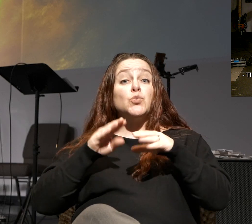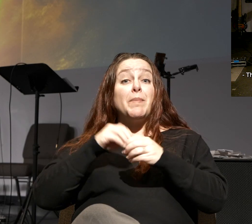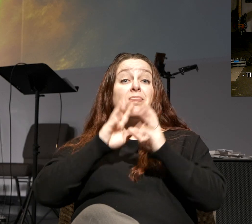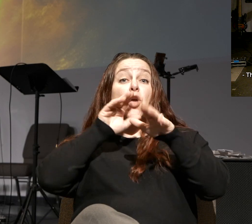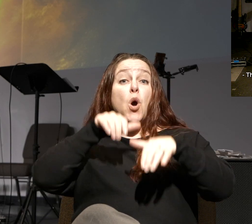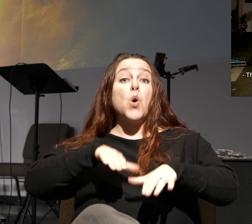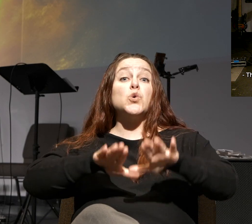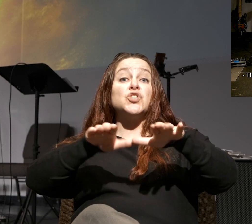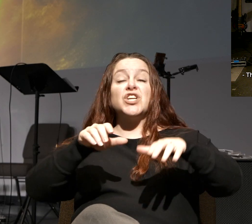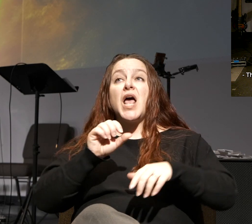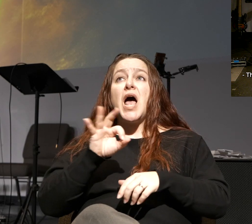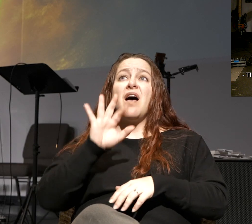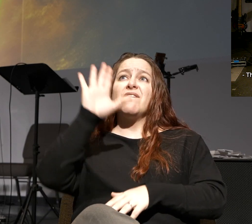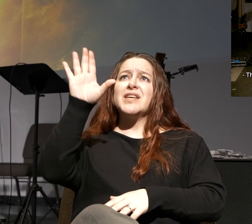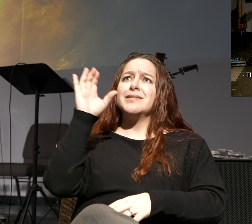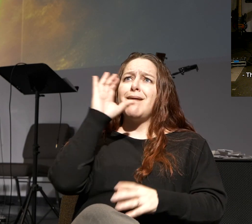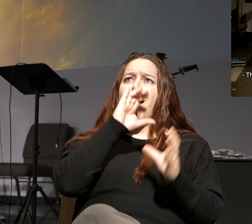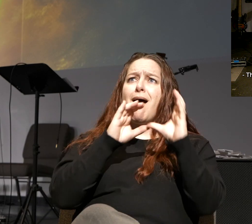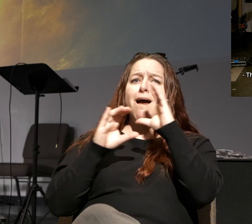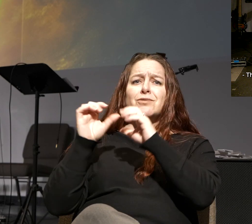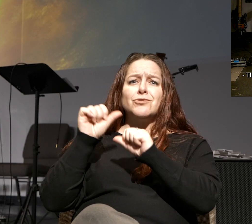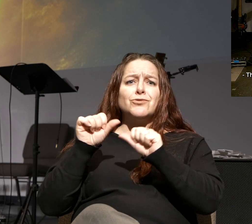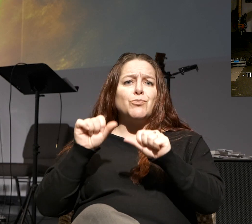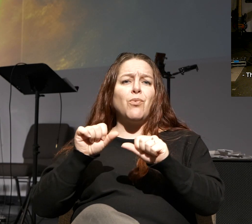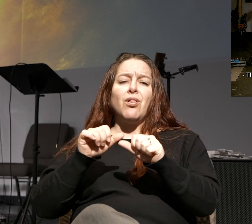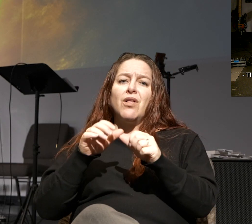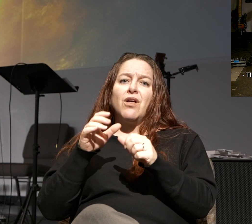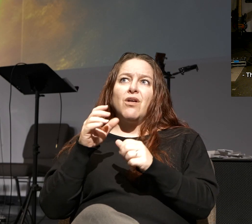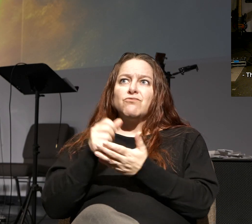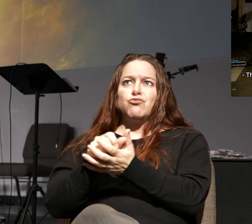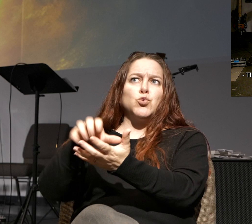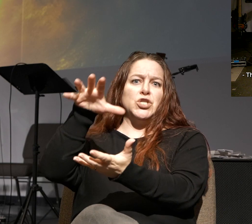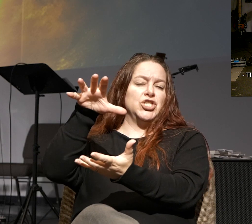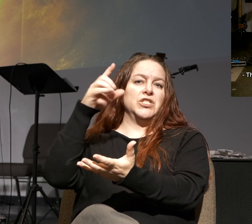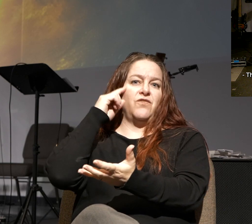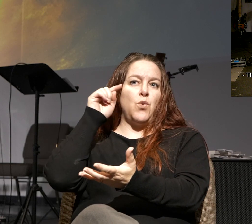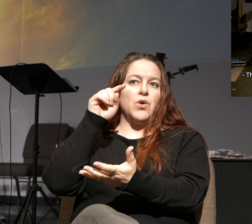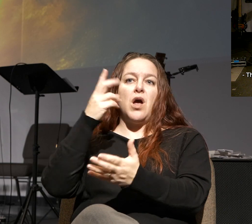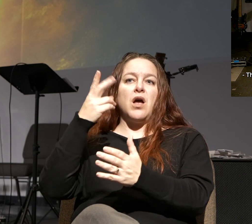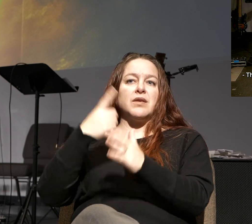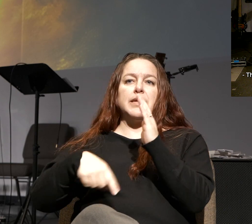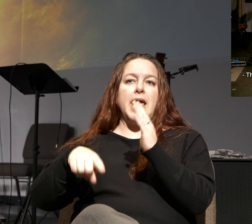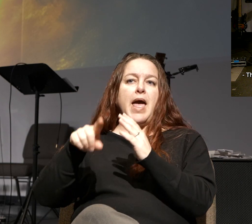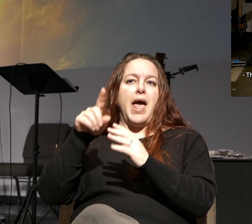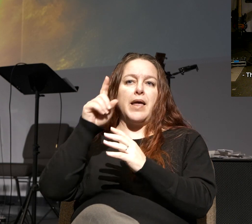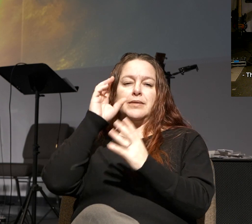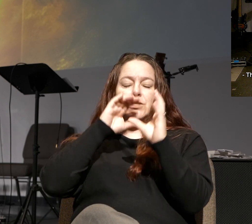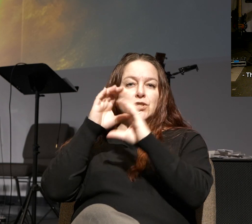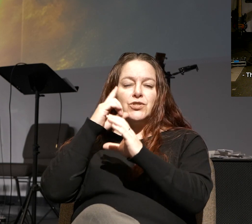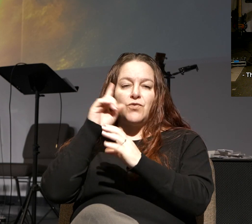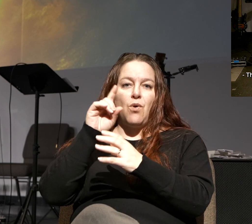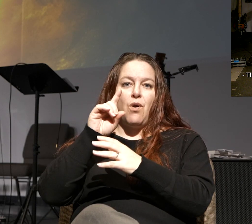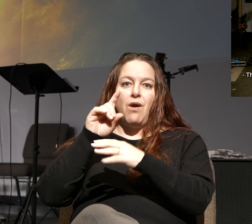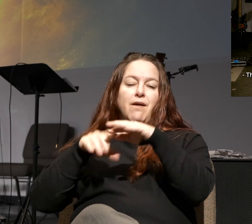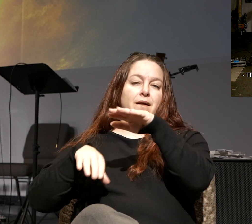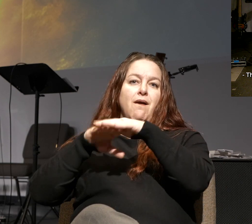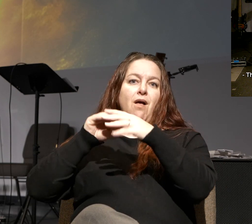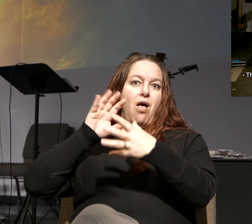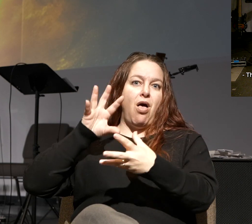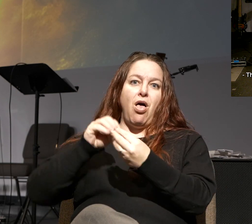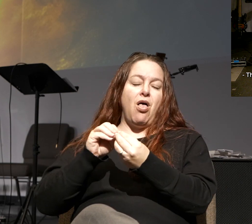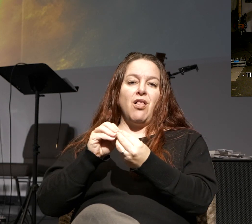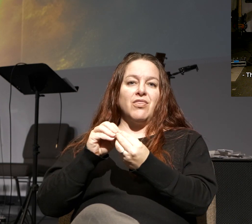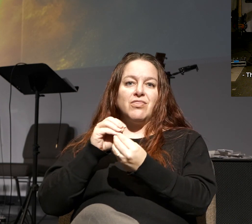of His unsearchable riches of what He has for you. Oh, my goodness. It's out of this world.